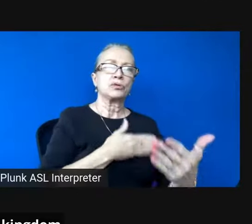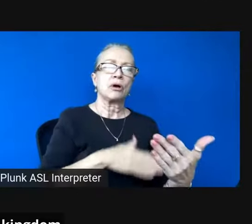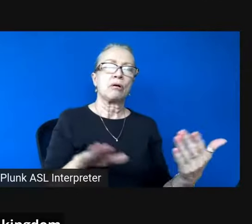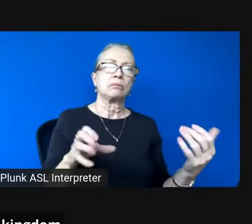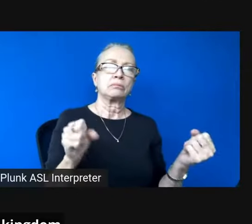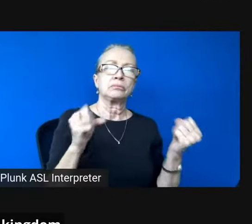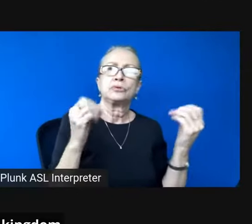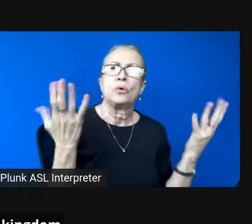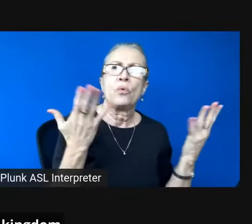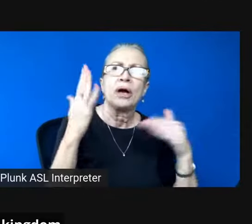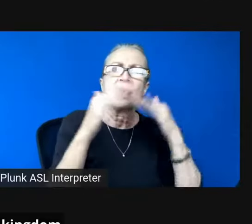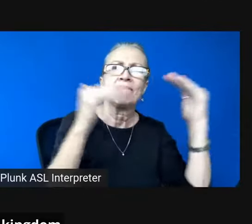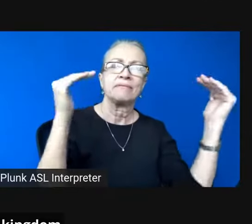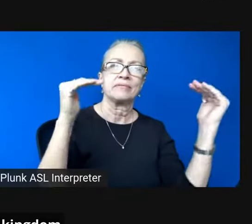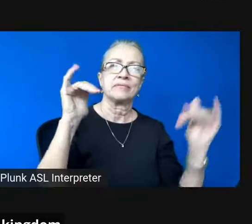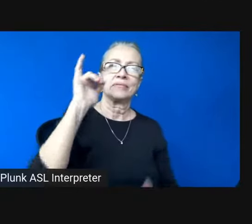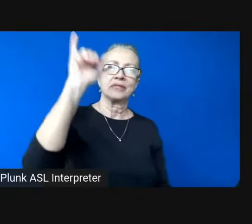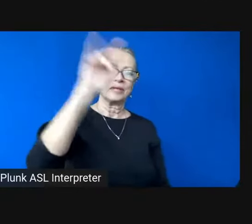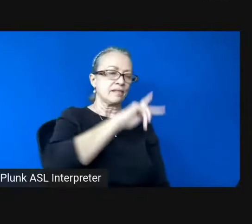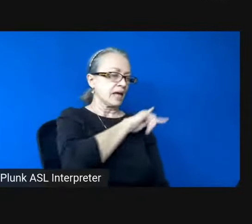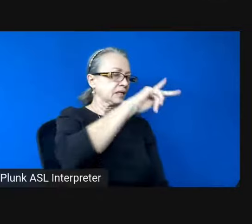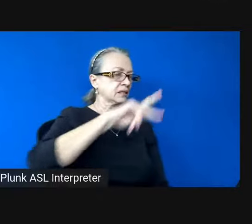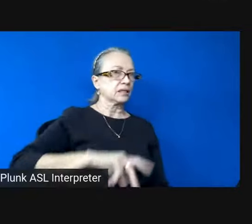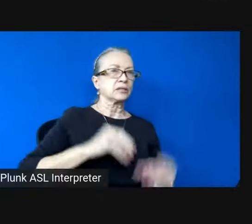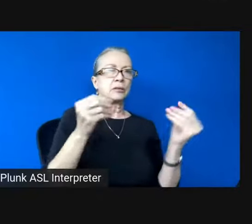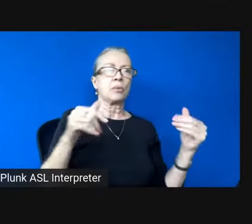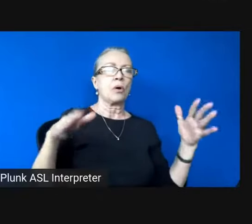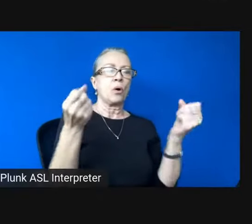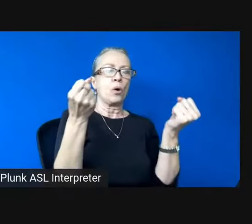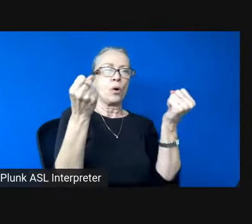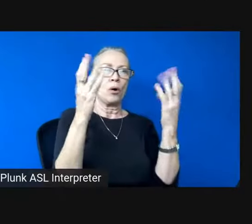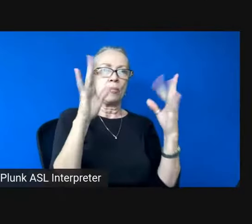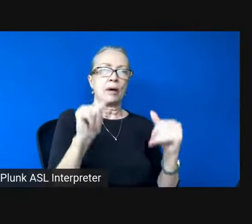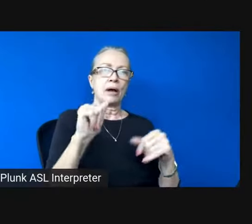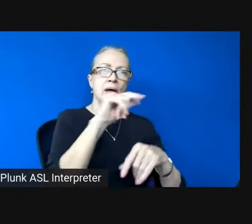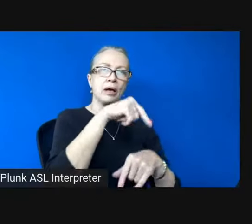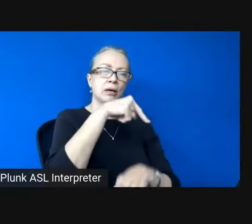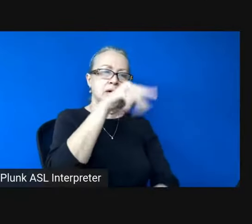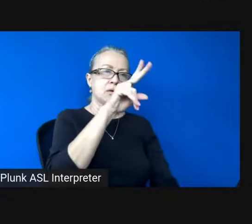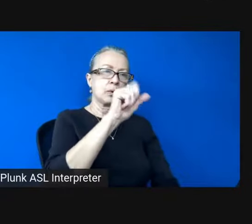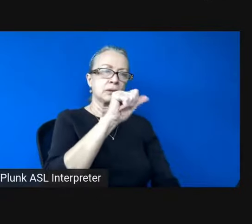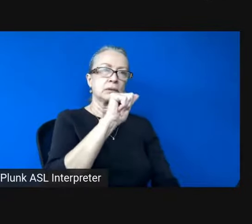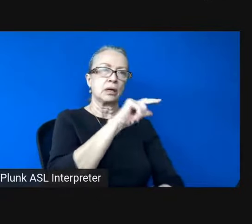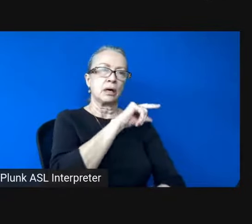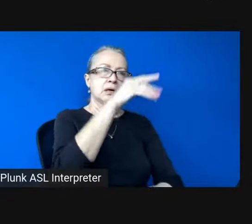That kingdom hold by a coy god's touch, where green and the river began.